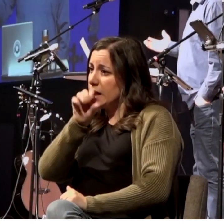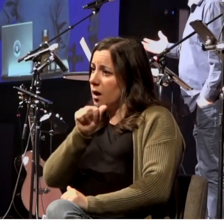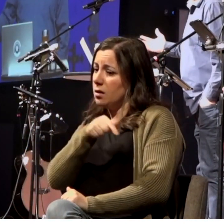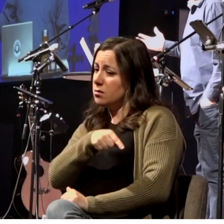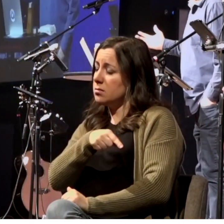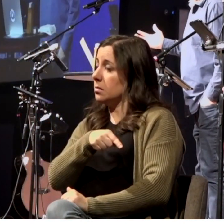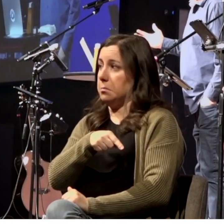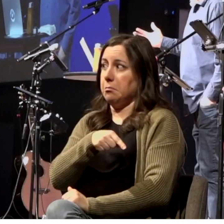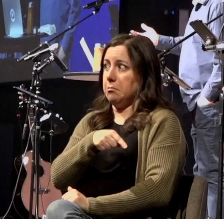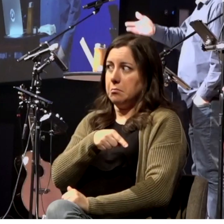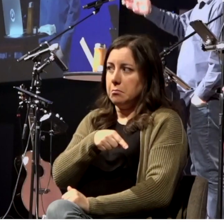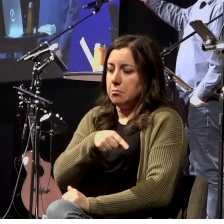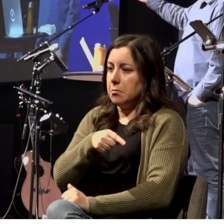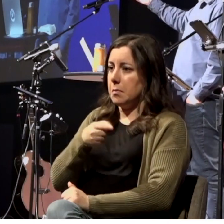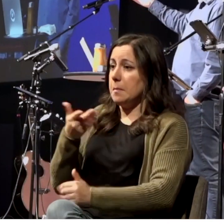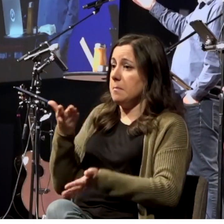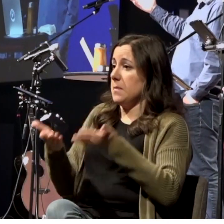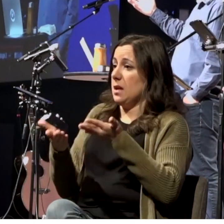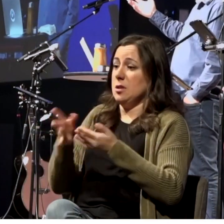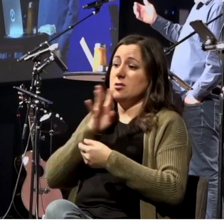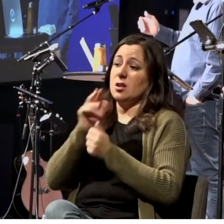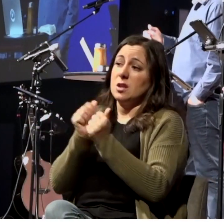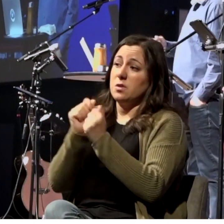friends or to the people that she worshipped with